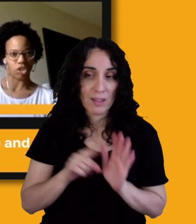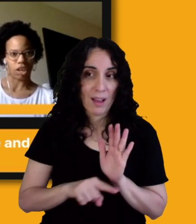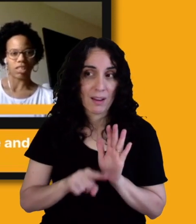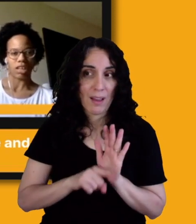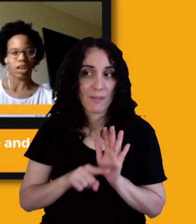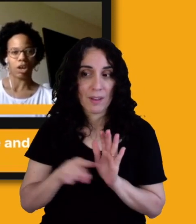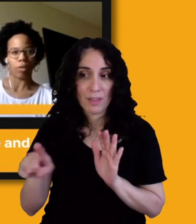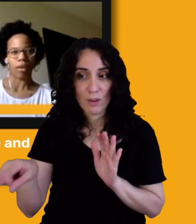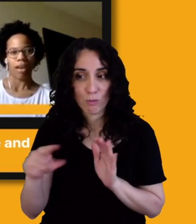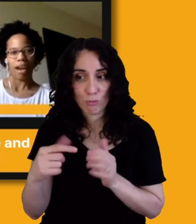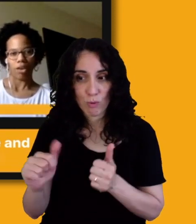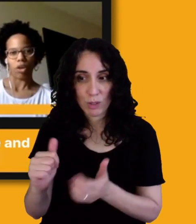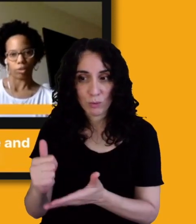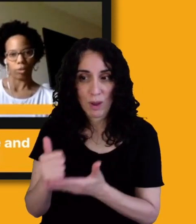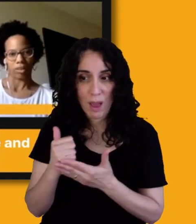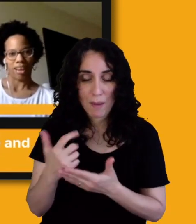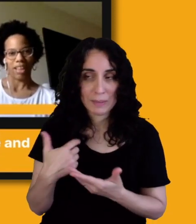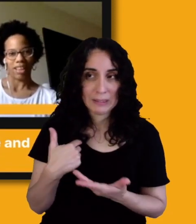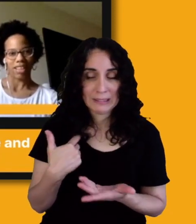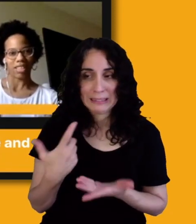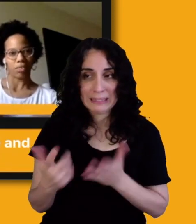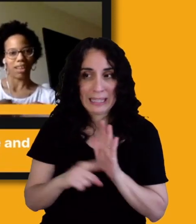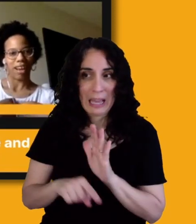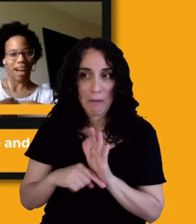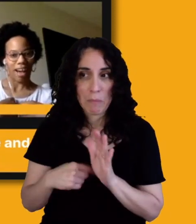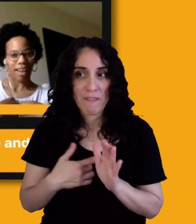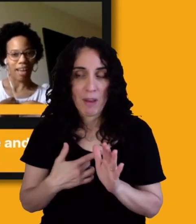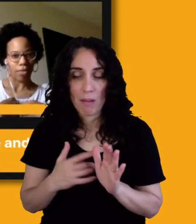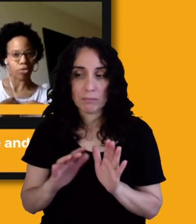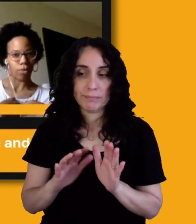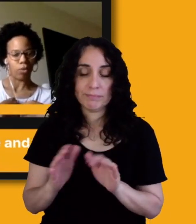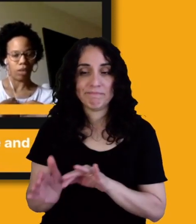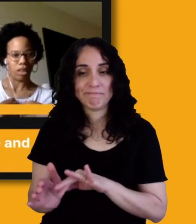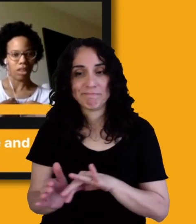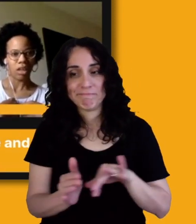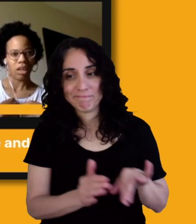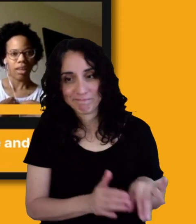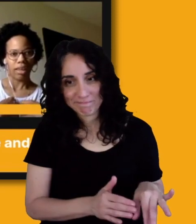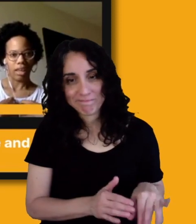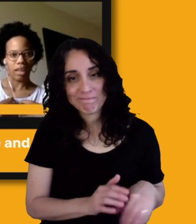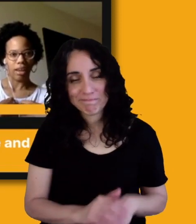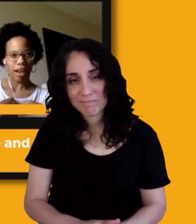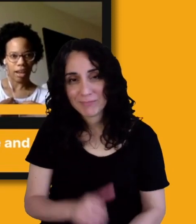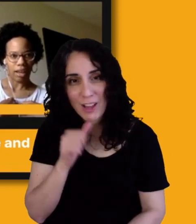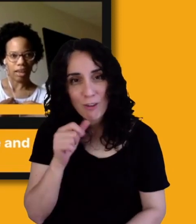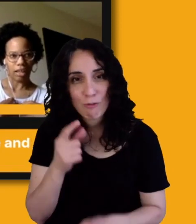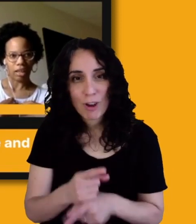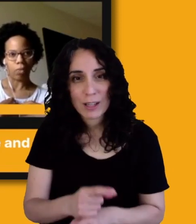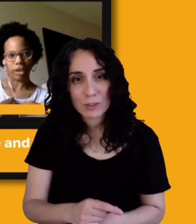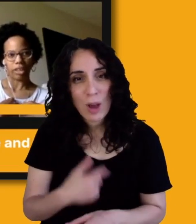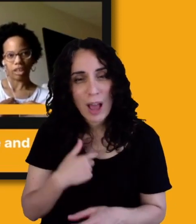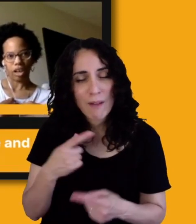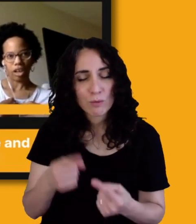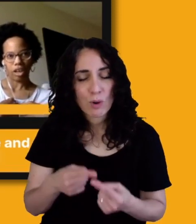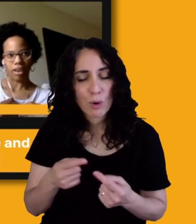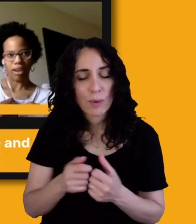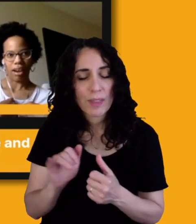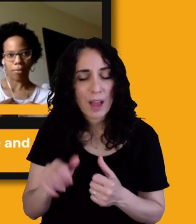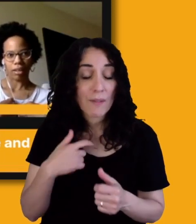to help. I don't agree with that. And that's something that I have trouble with. And I am working on, and I believe